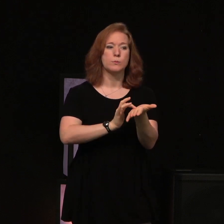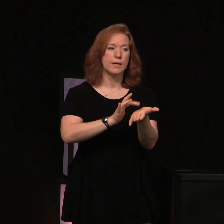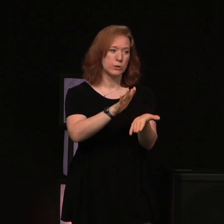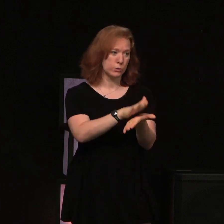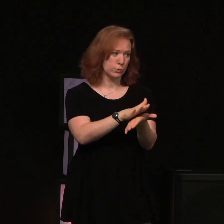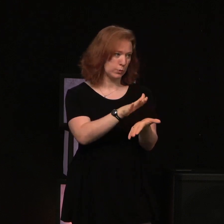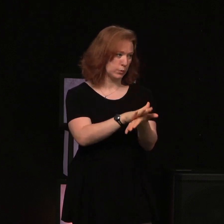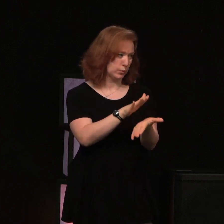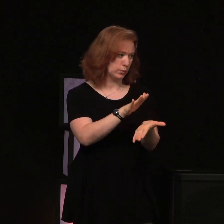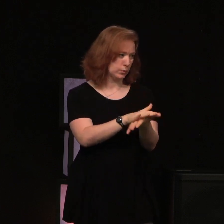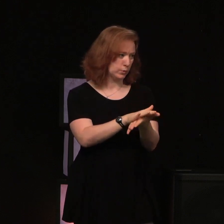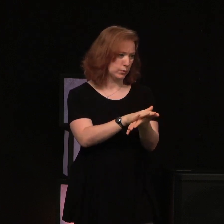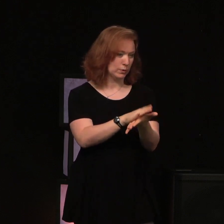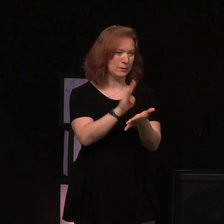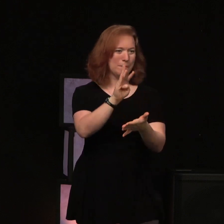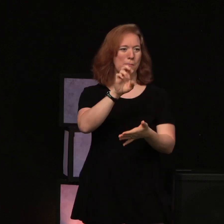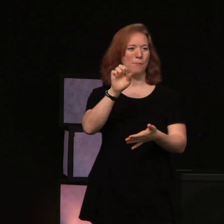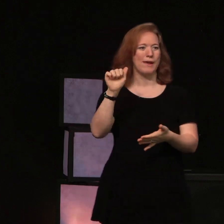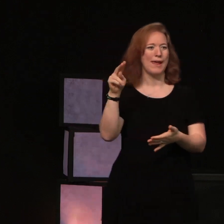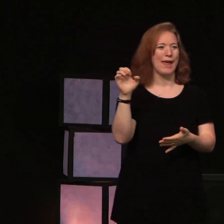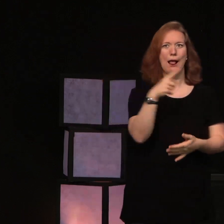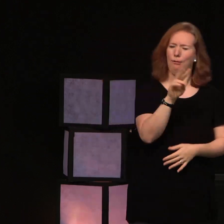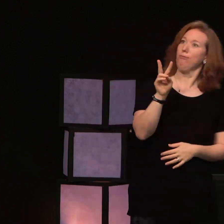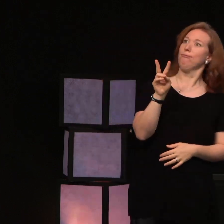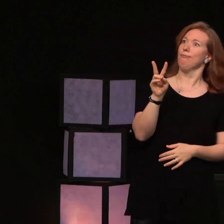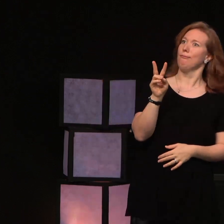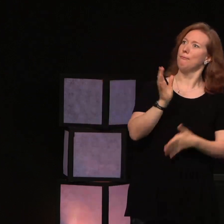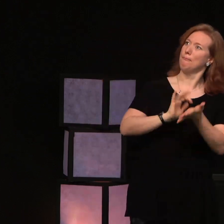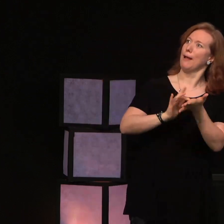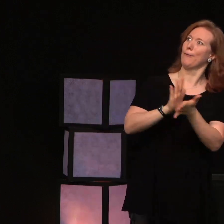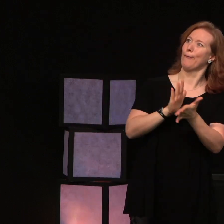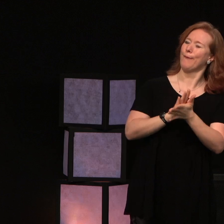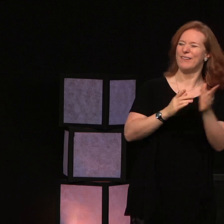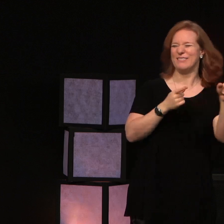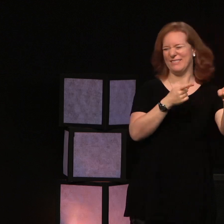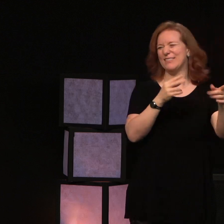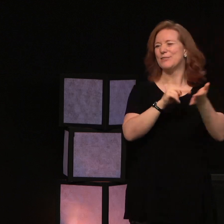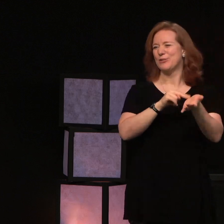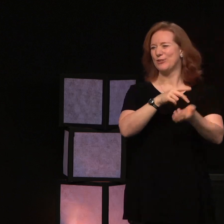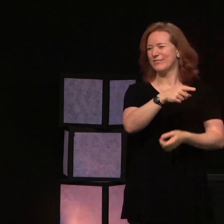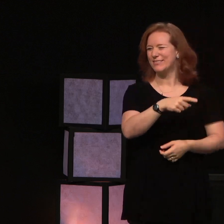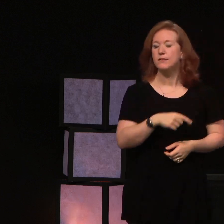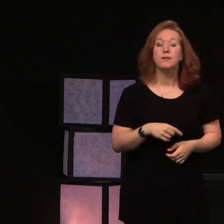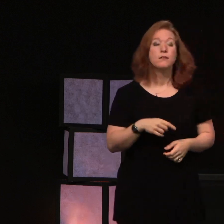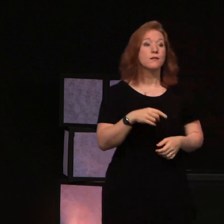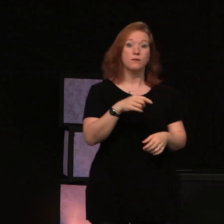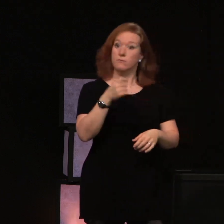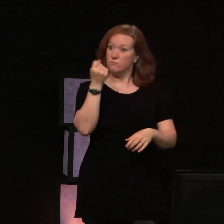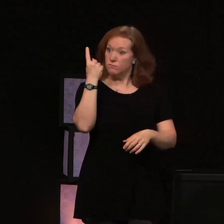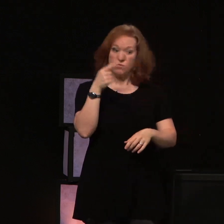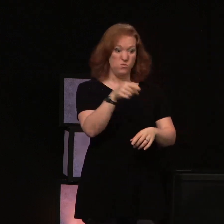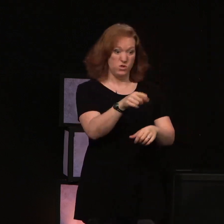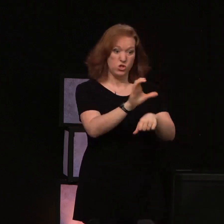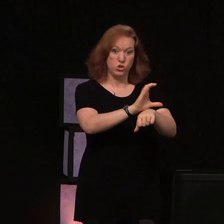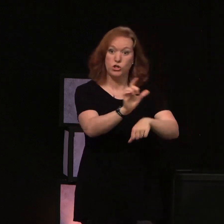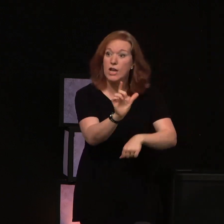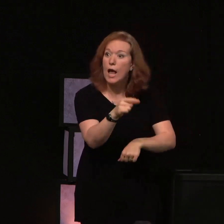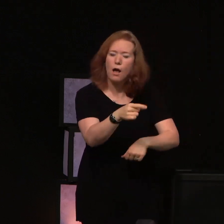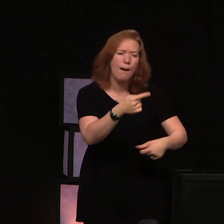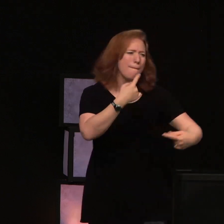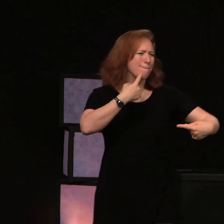I bet that got Brianna's attention. They had a famous medical school.